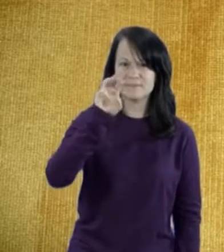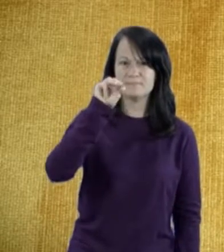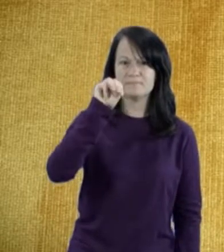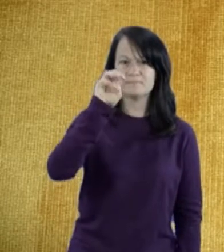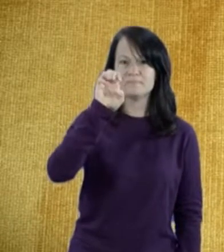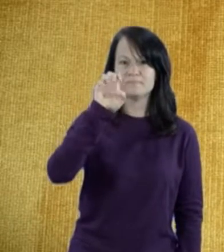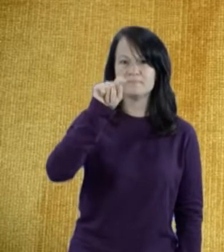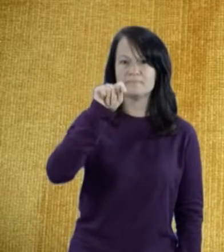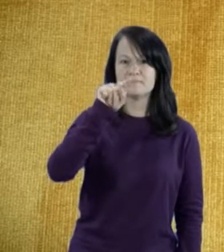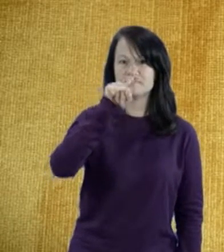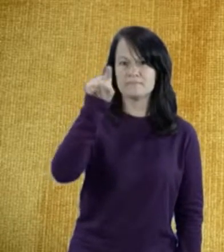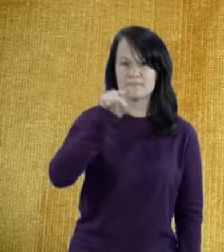by Steve Metzger